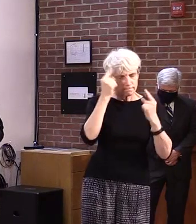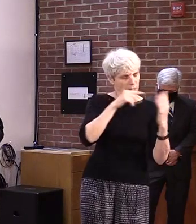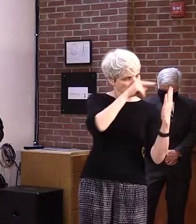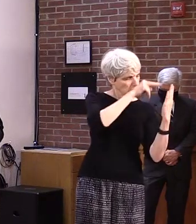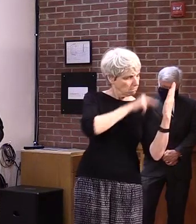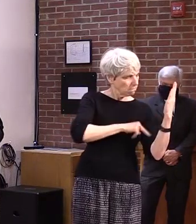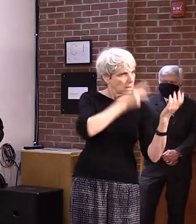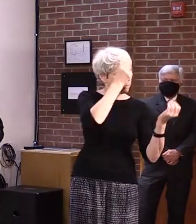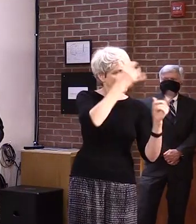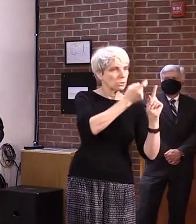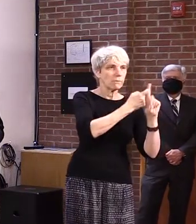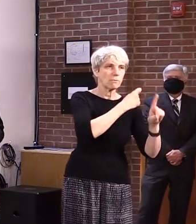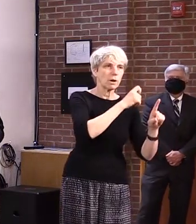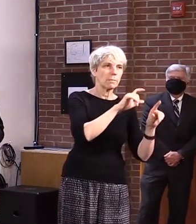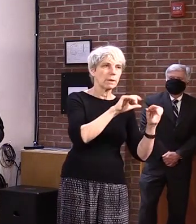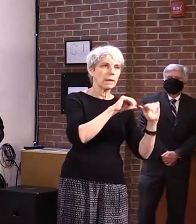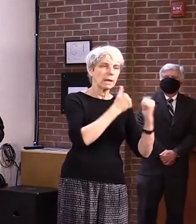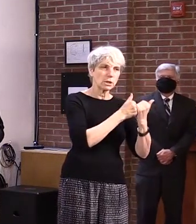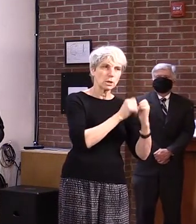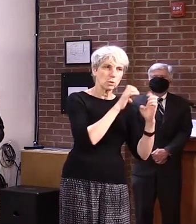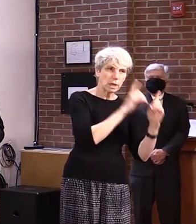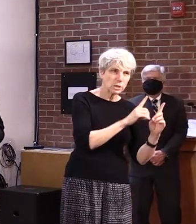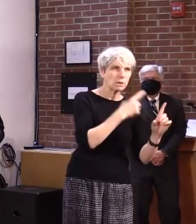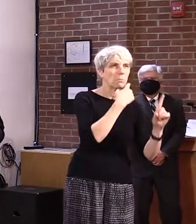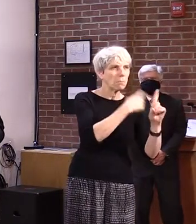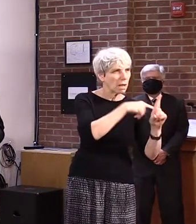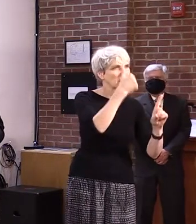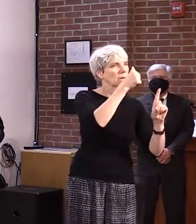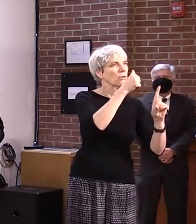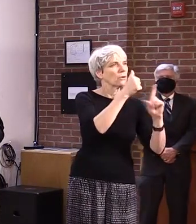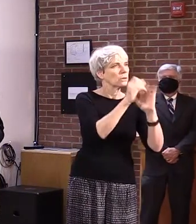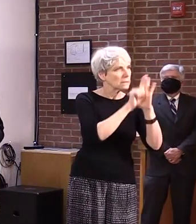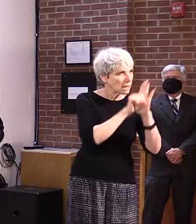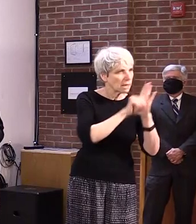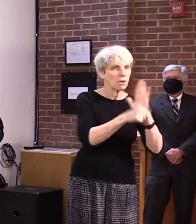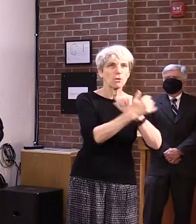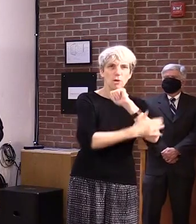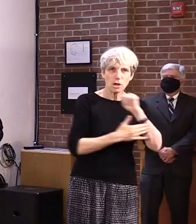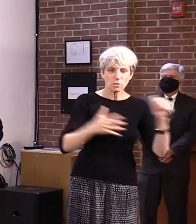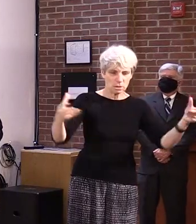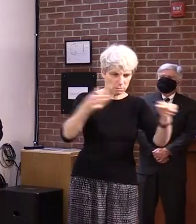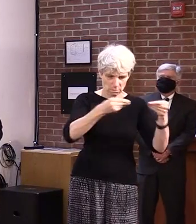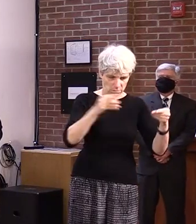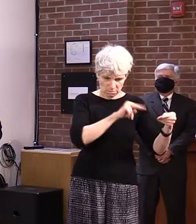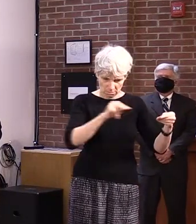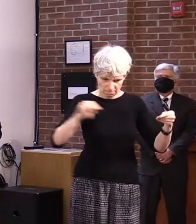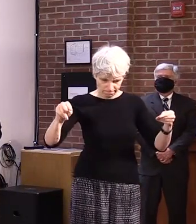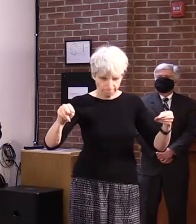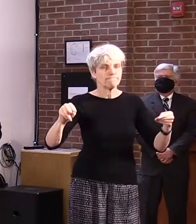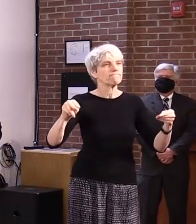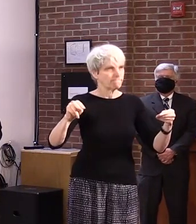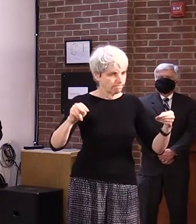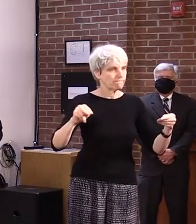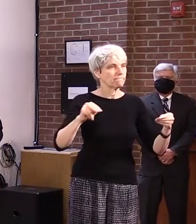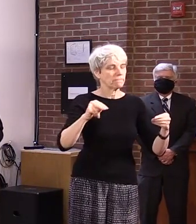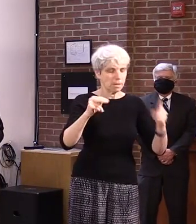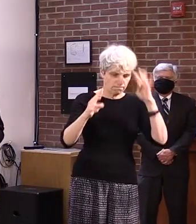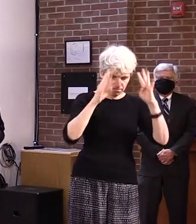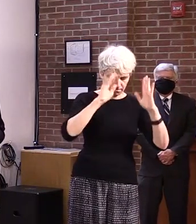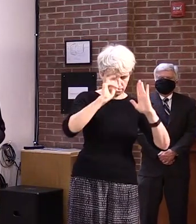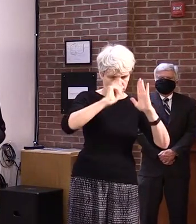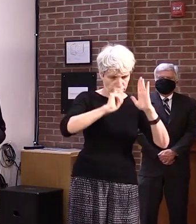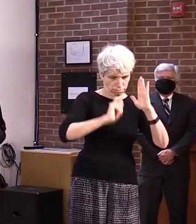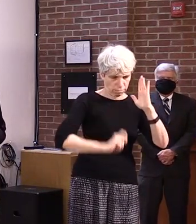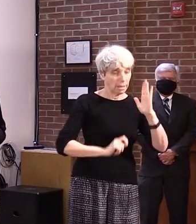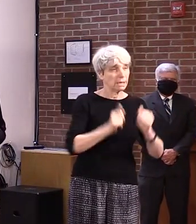from around the world, the district's planning efforts yielded a comprehensive yet concise local school district reopening plan of about 17